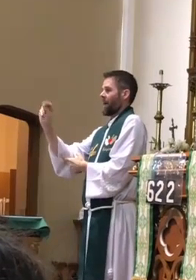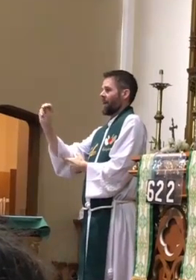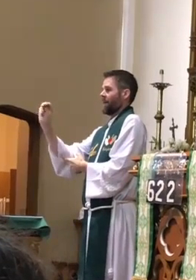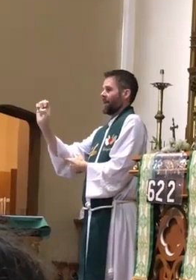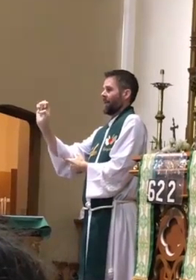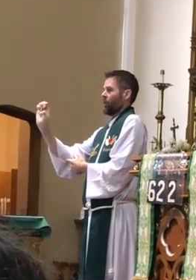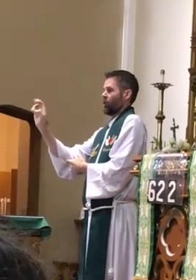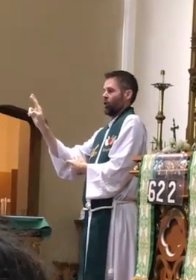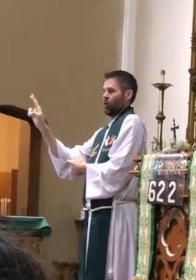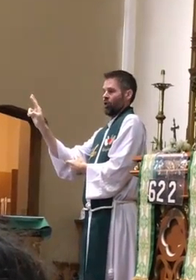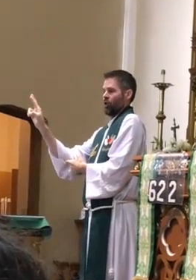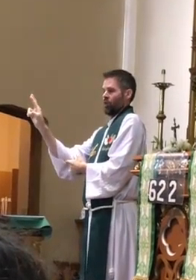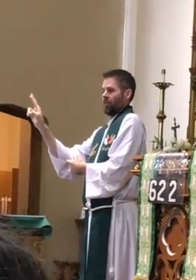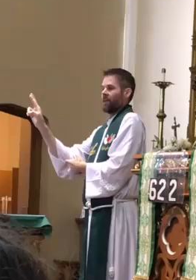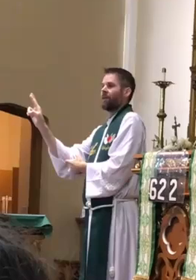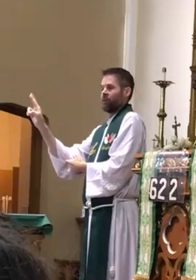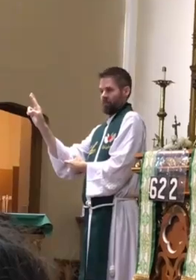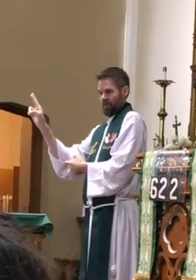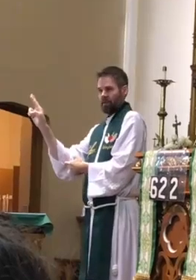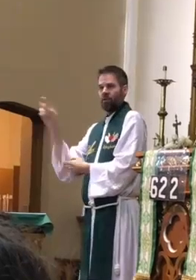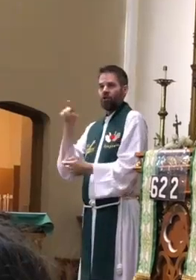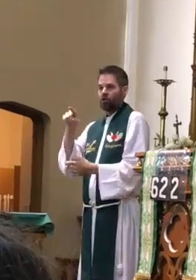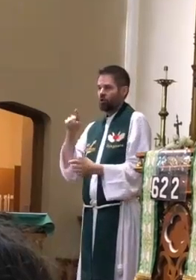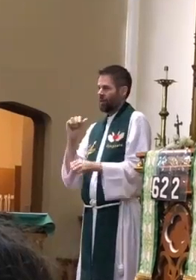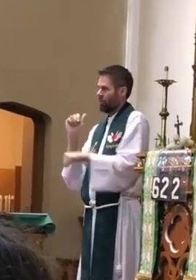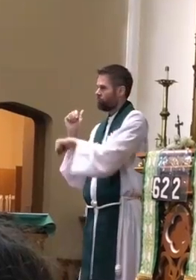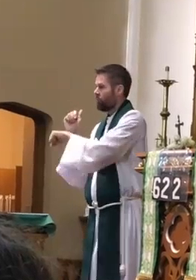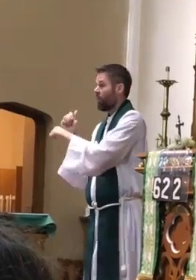stands for pioneer.